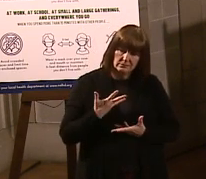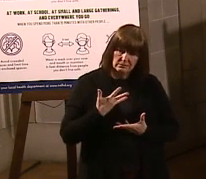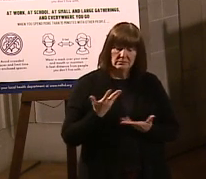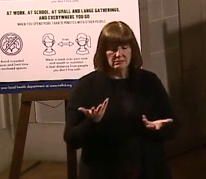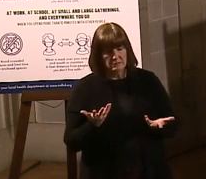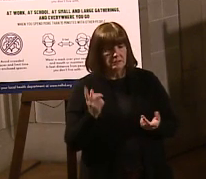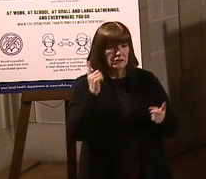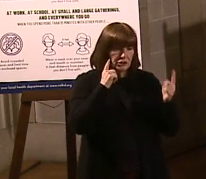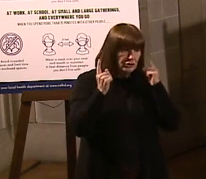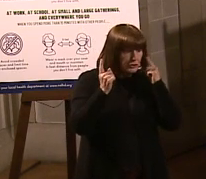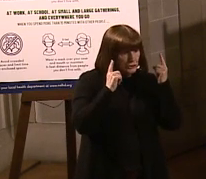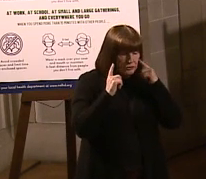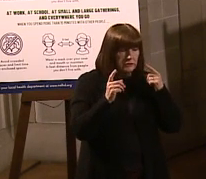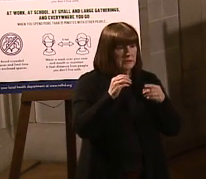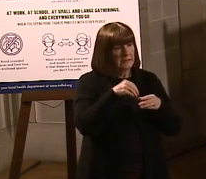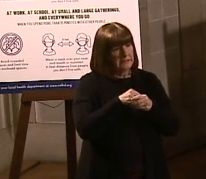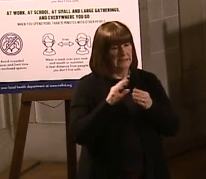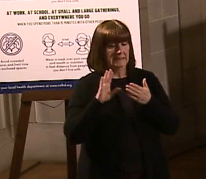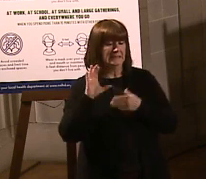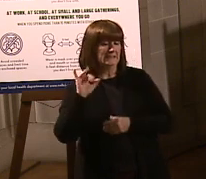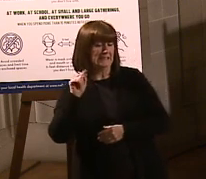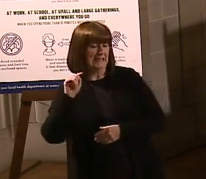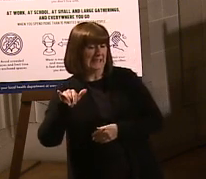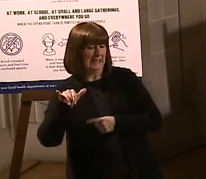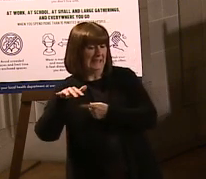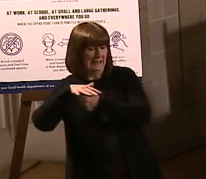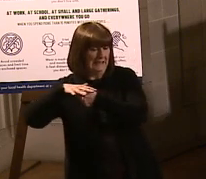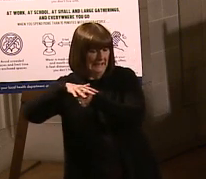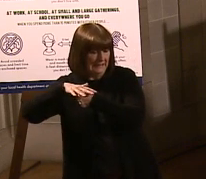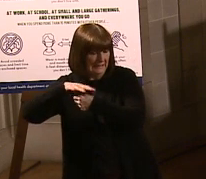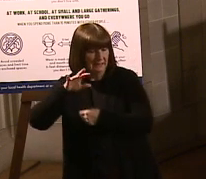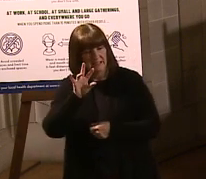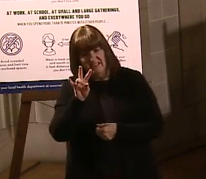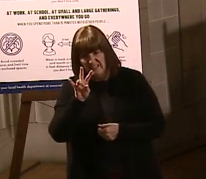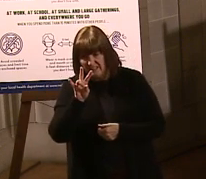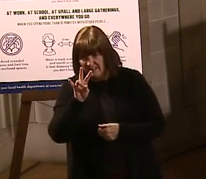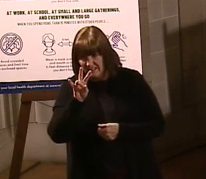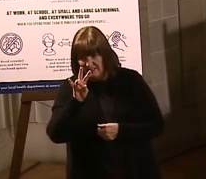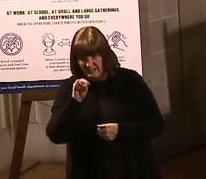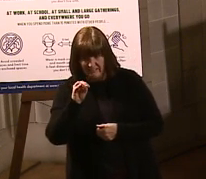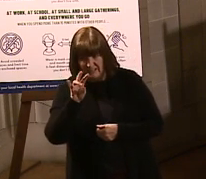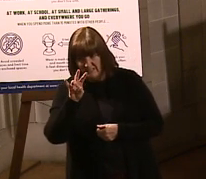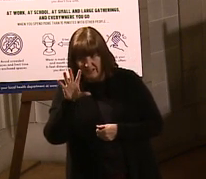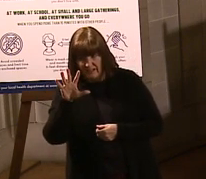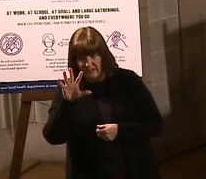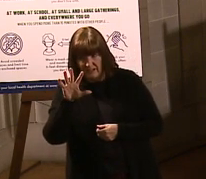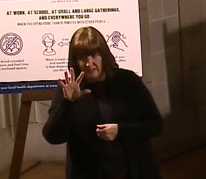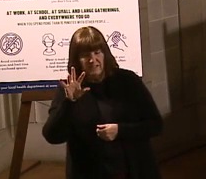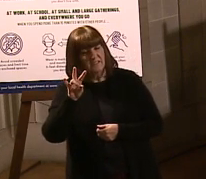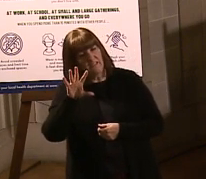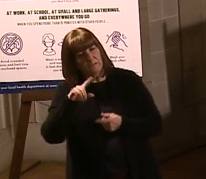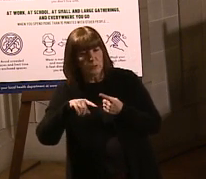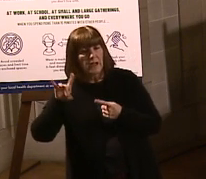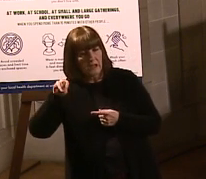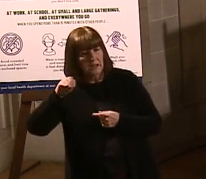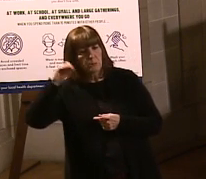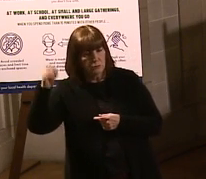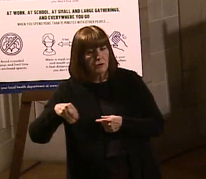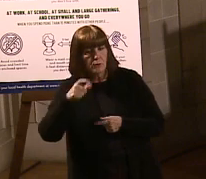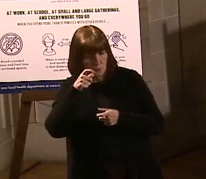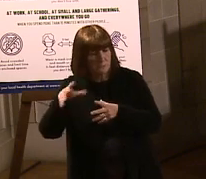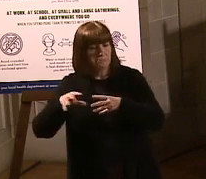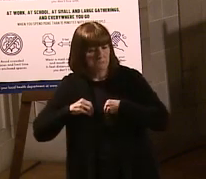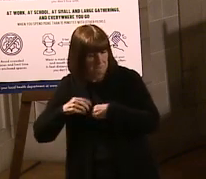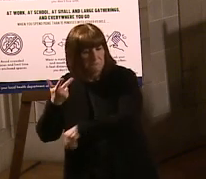in the metro areas it's closer to, it's like 70% to 75%, 75% to 80%,